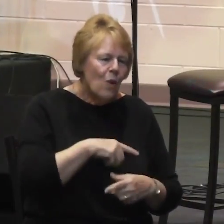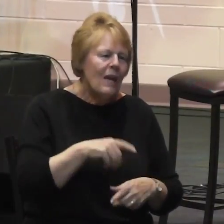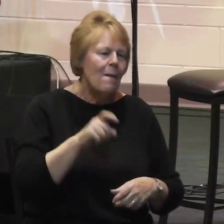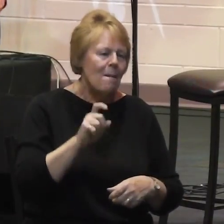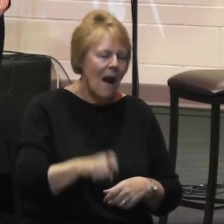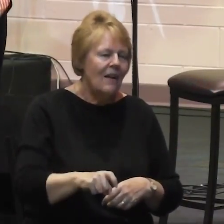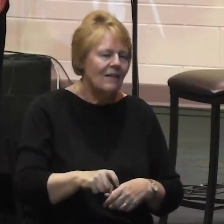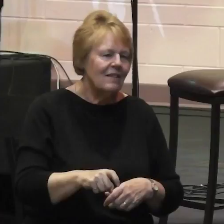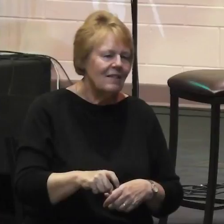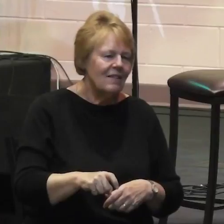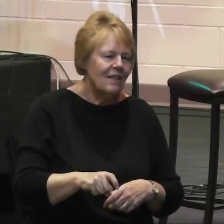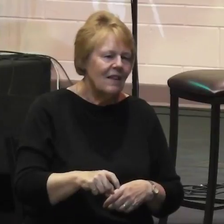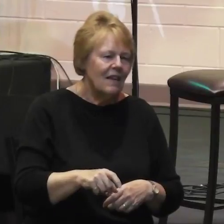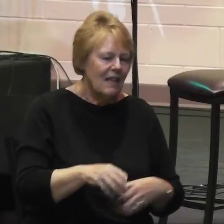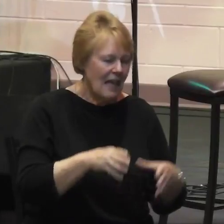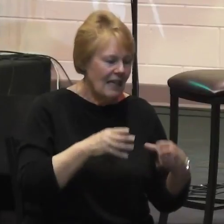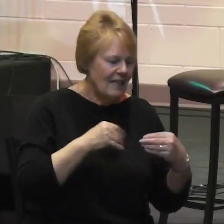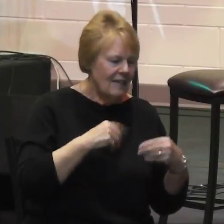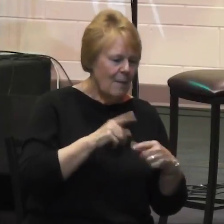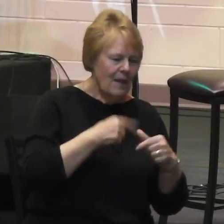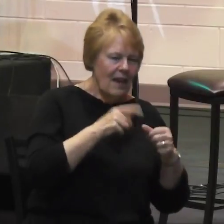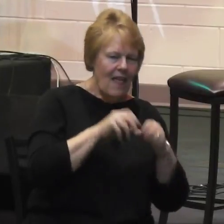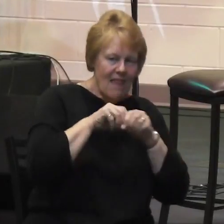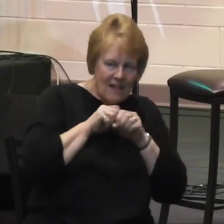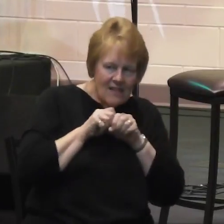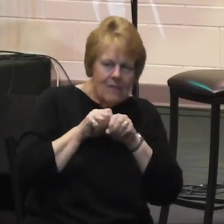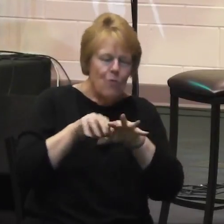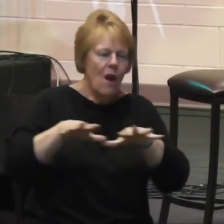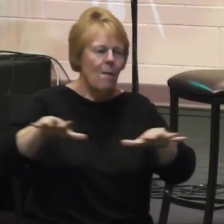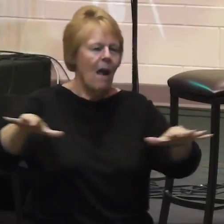release it for the work of the gospel.